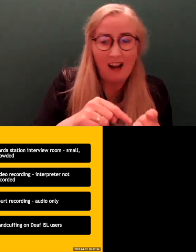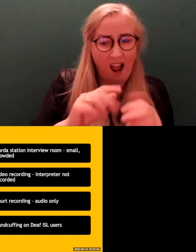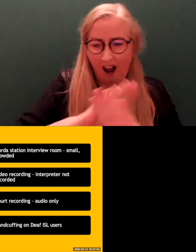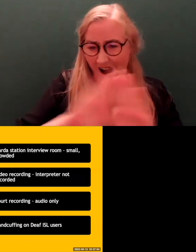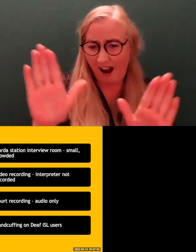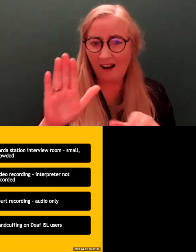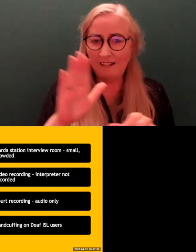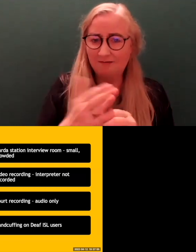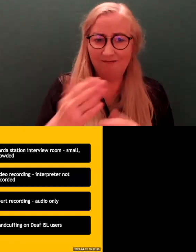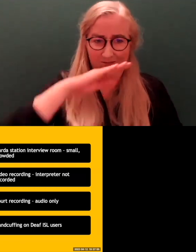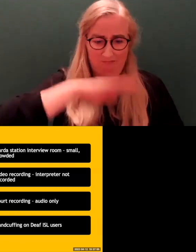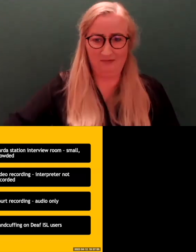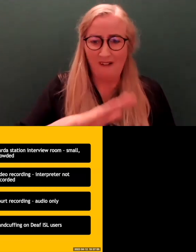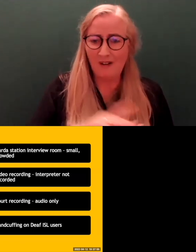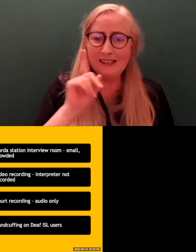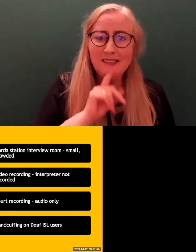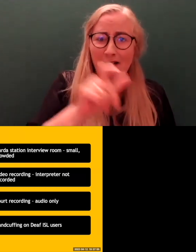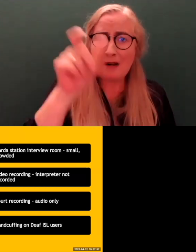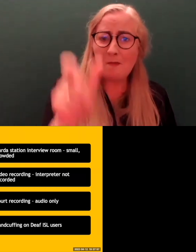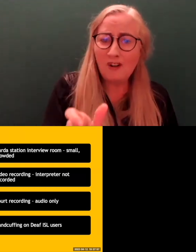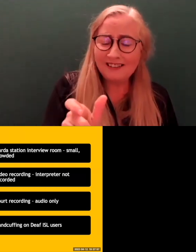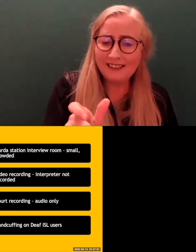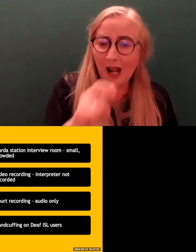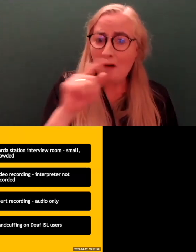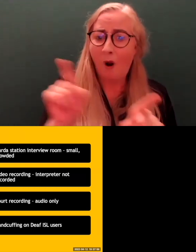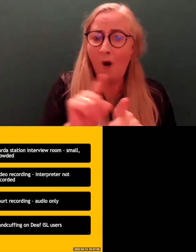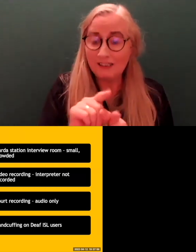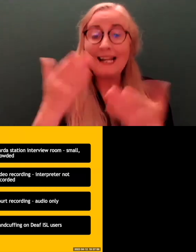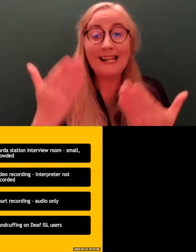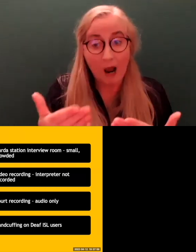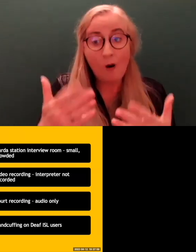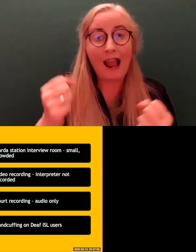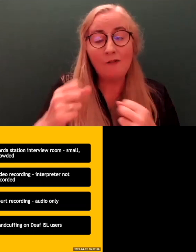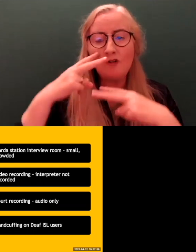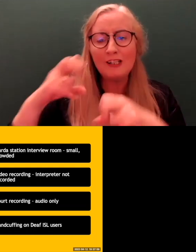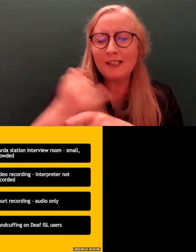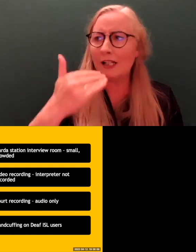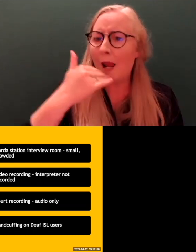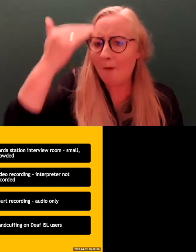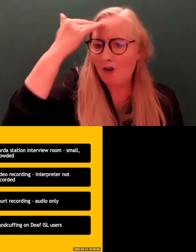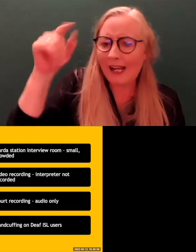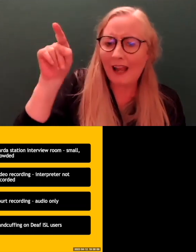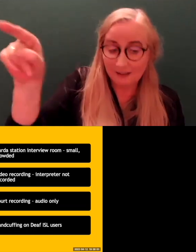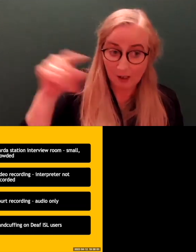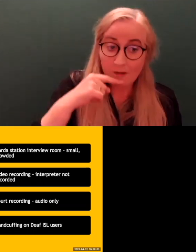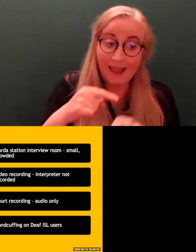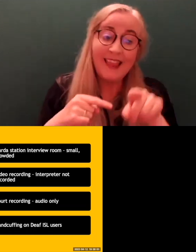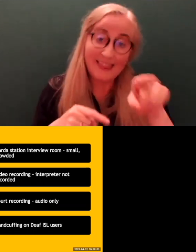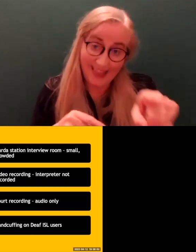And there is a lot of kind of like there's people looking into that research in America and such. But it is something that we do do, and there's nothing